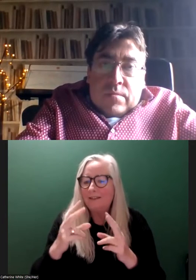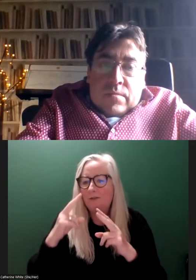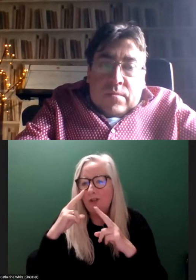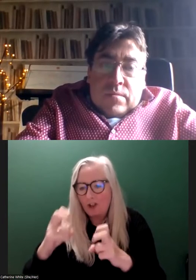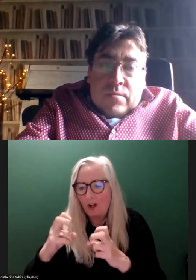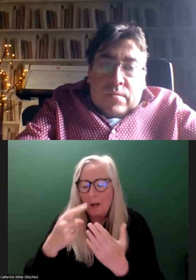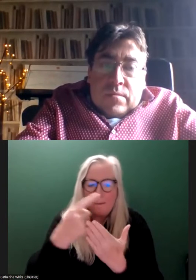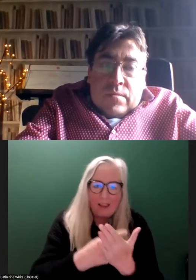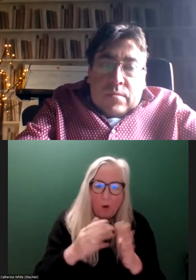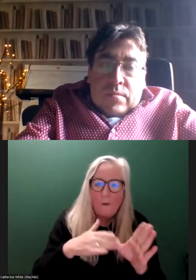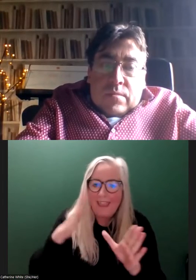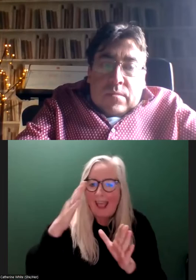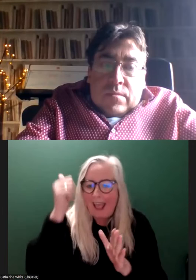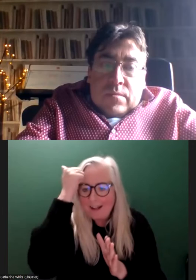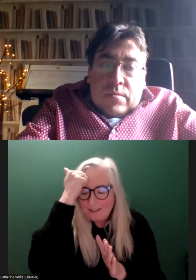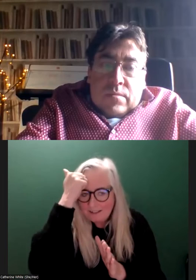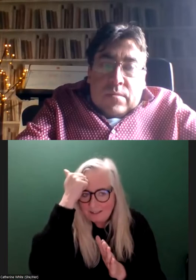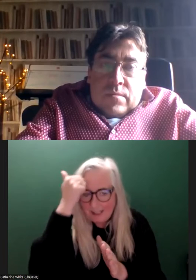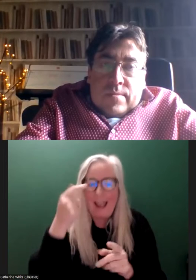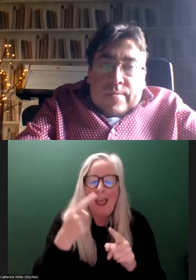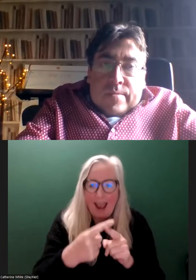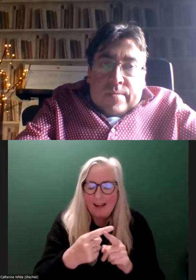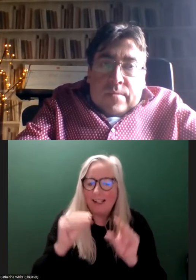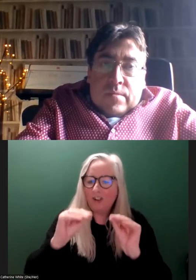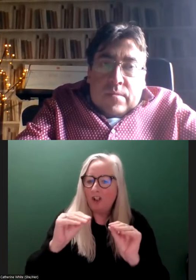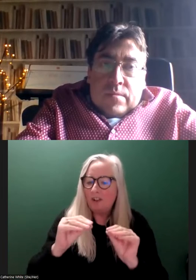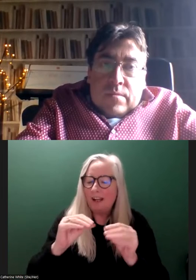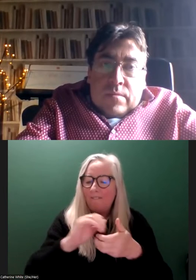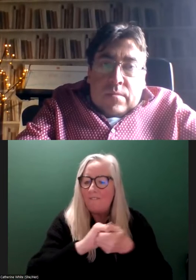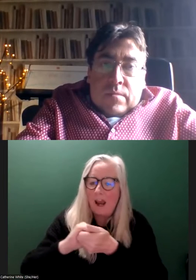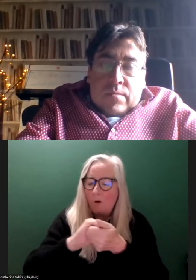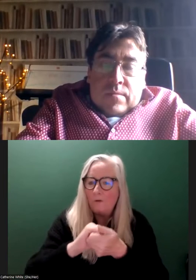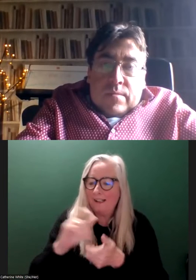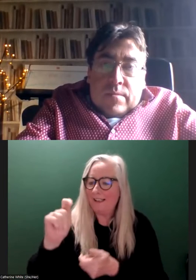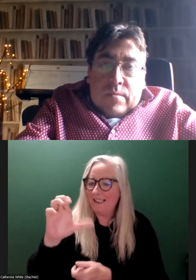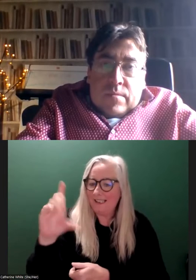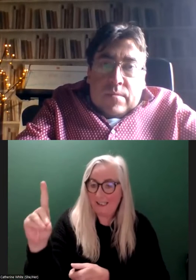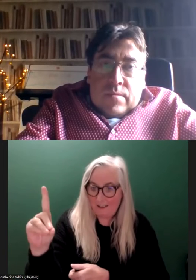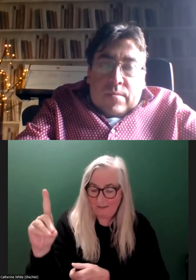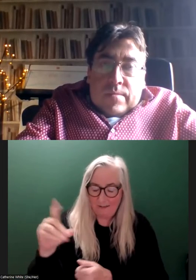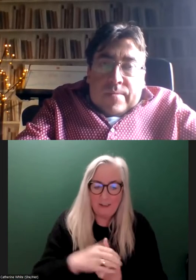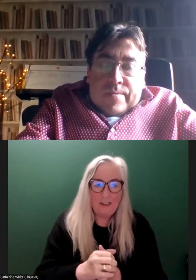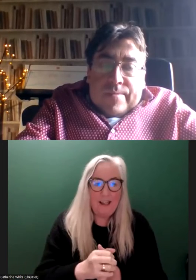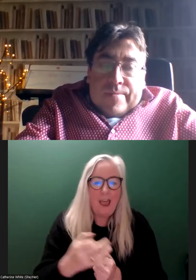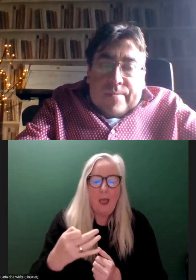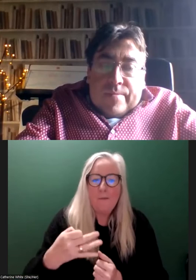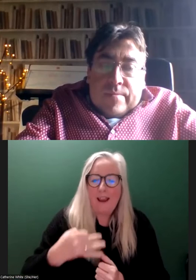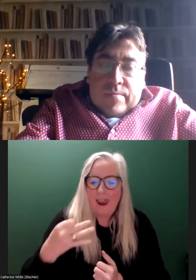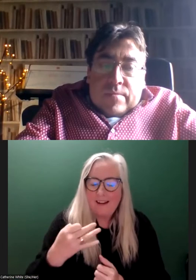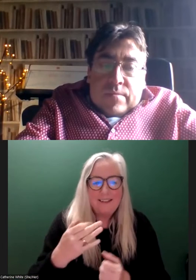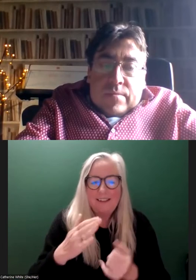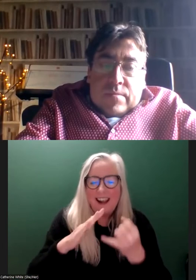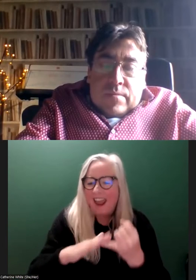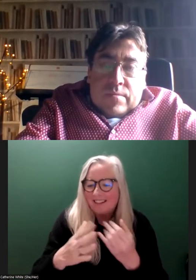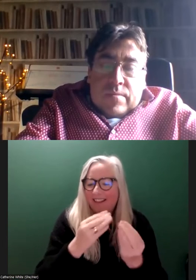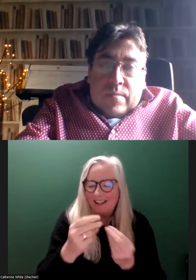officer with a head, and an adjunct teaching fellow at Trinity College Dublin. I'm also delighted, the last thing I have to say